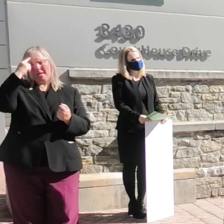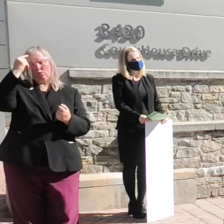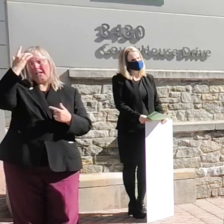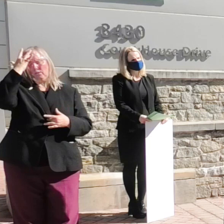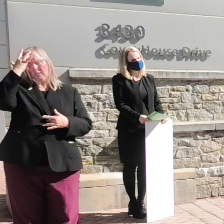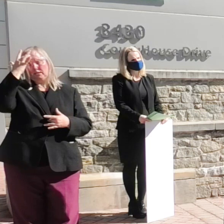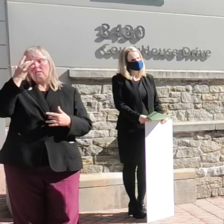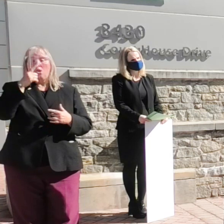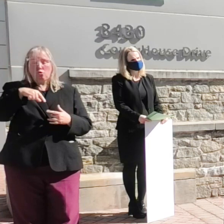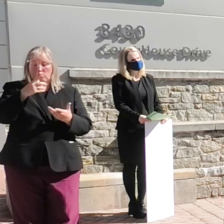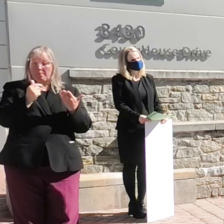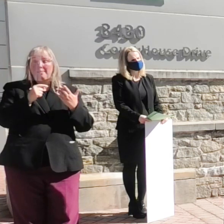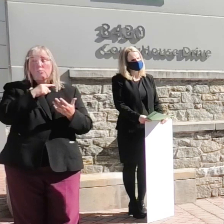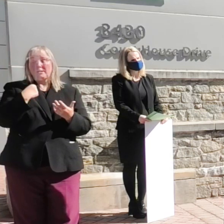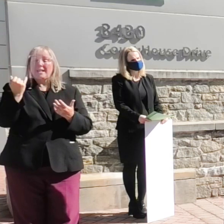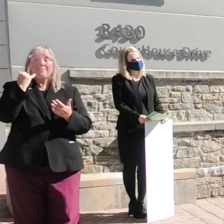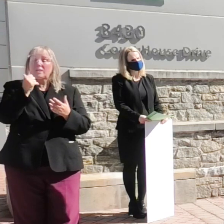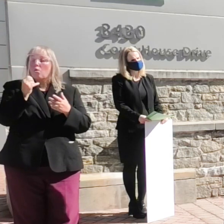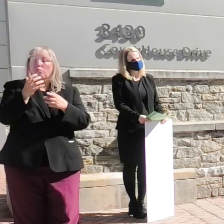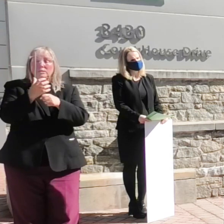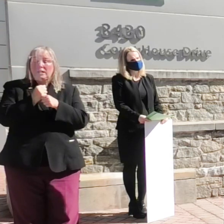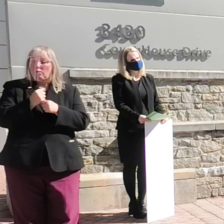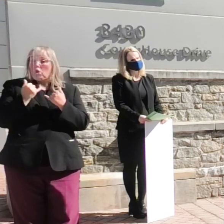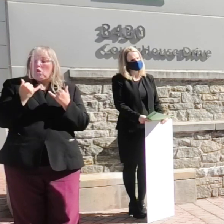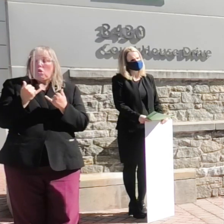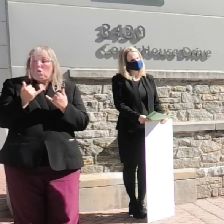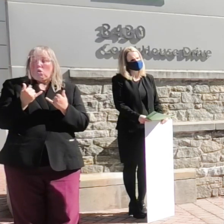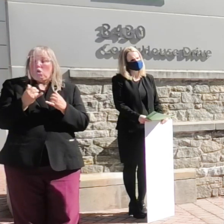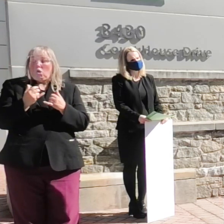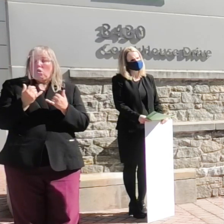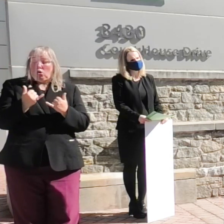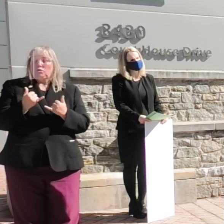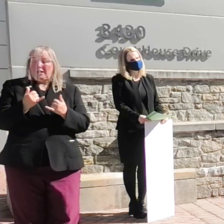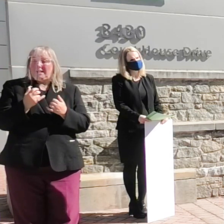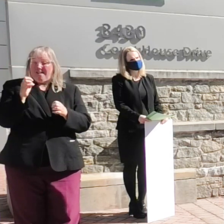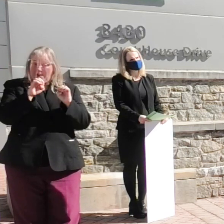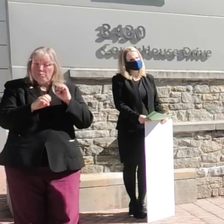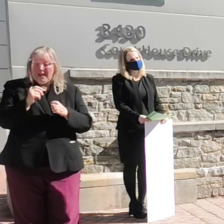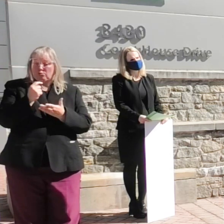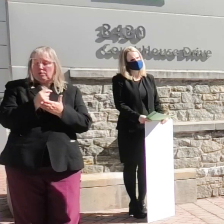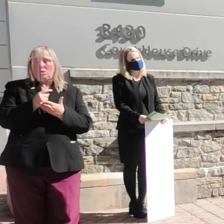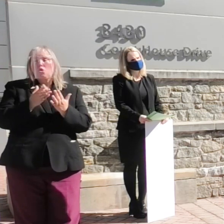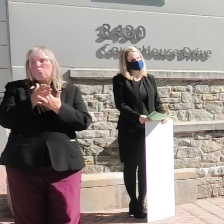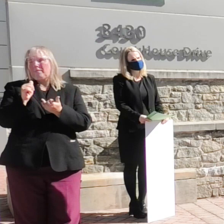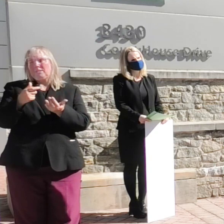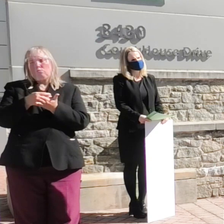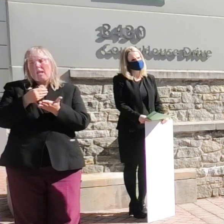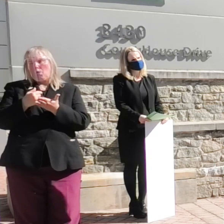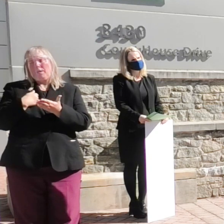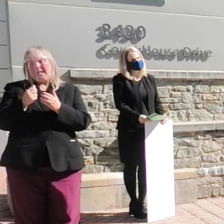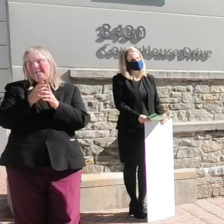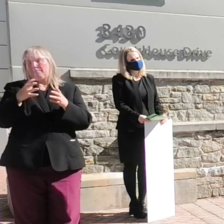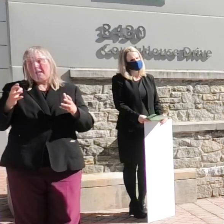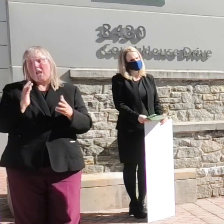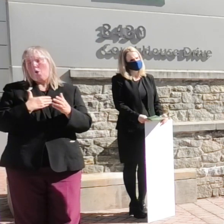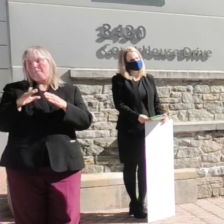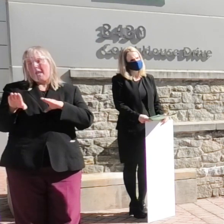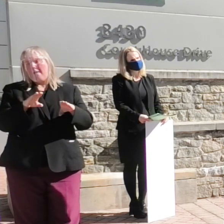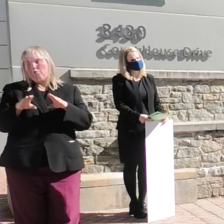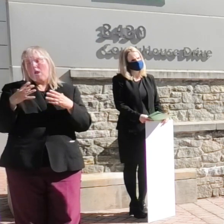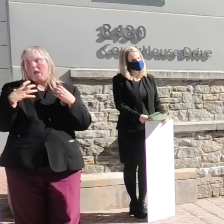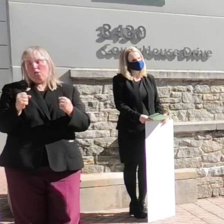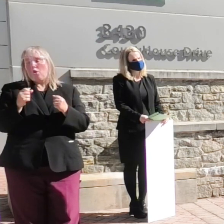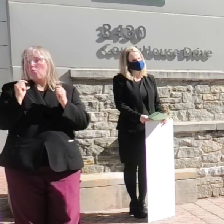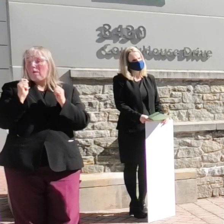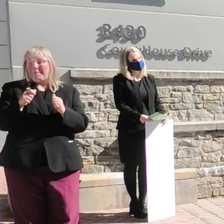risk if they do not receive urgent evaluation and treatment. Through this grant, we will be able to expand our behavioral health rapid